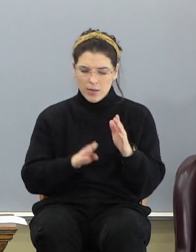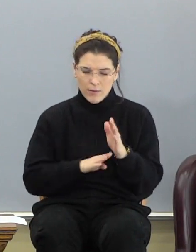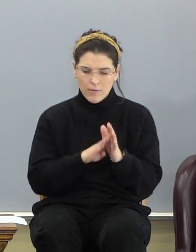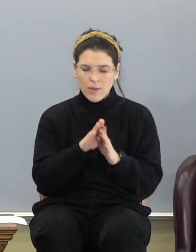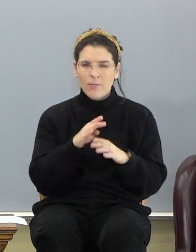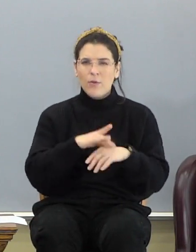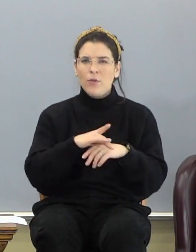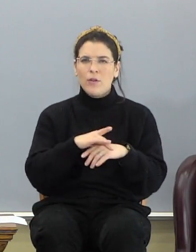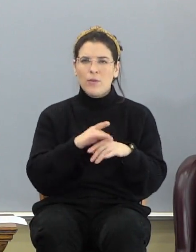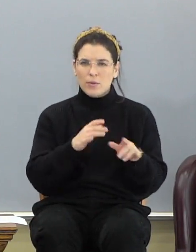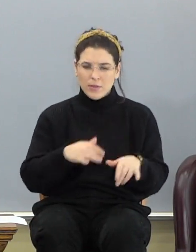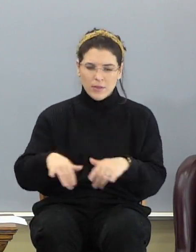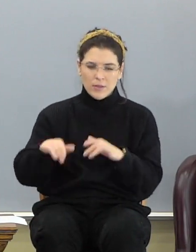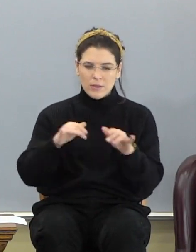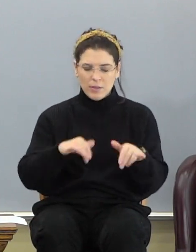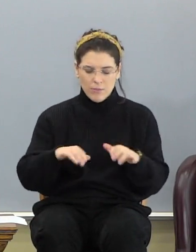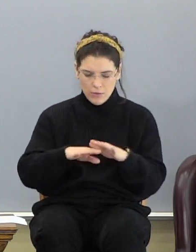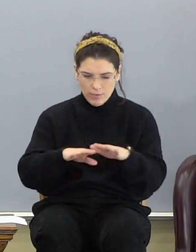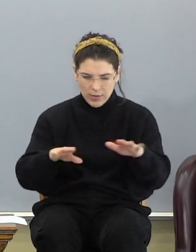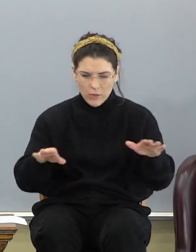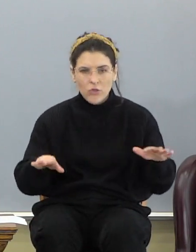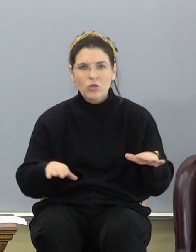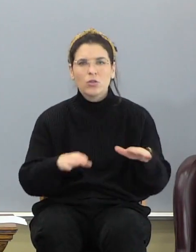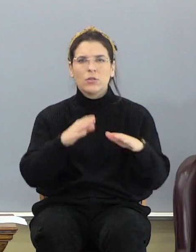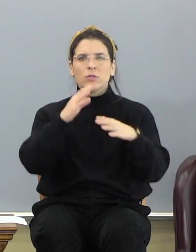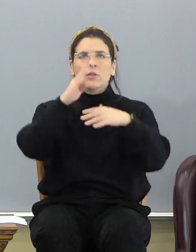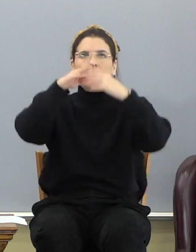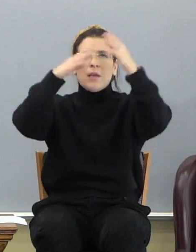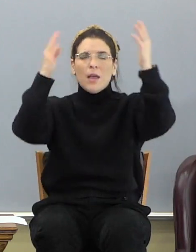it's just with similar topographical features as the heavens.